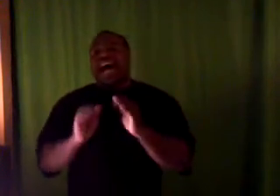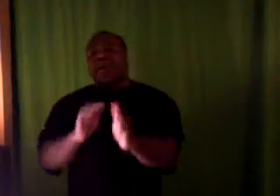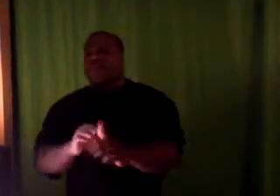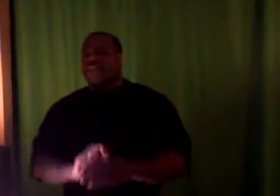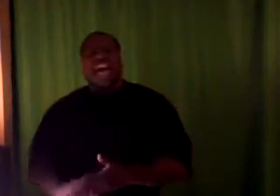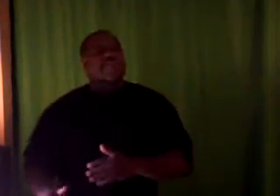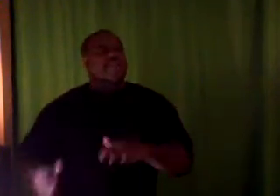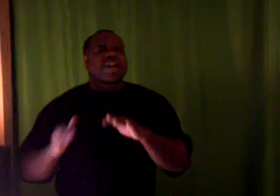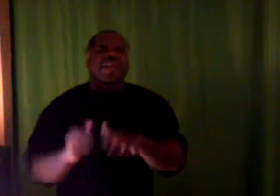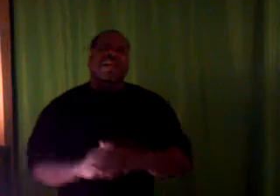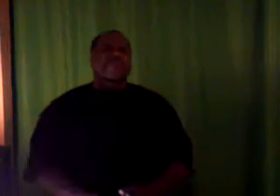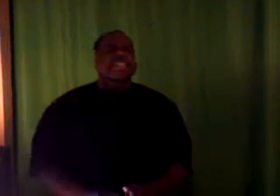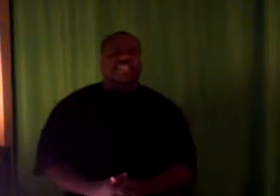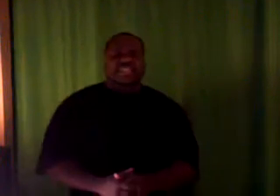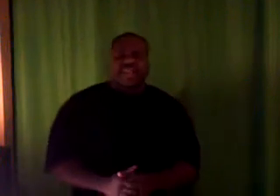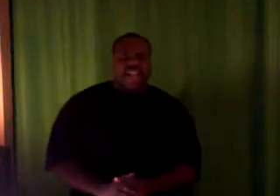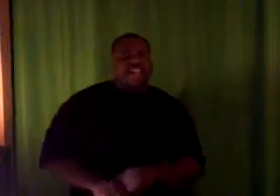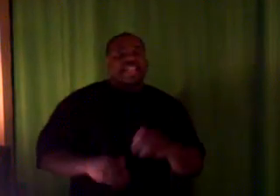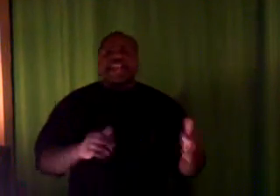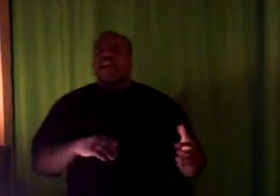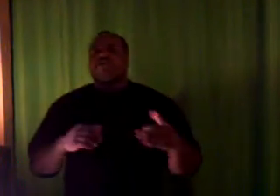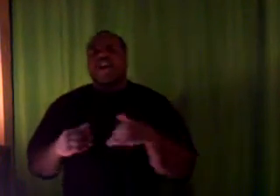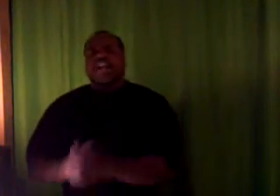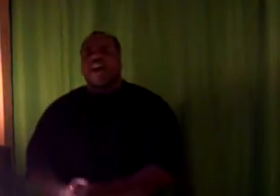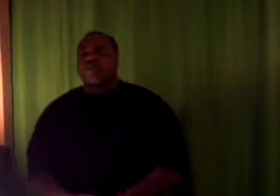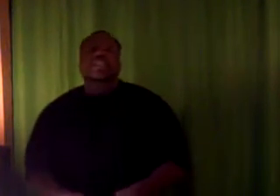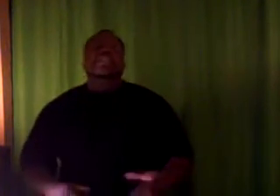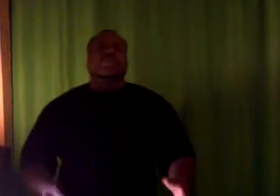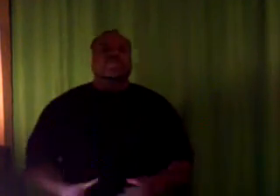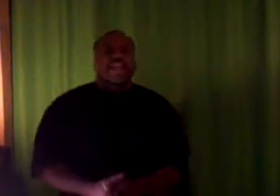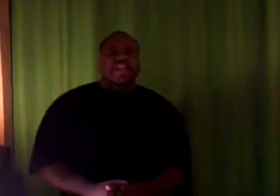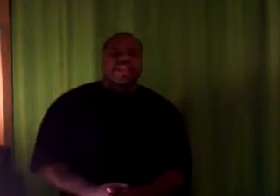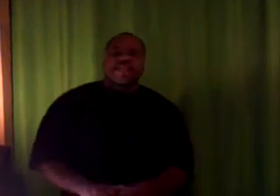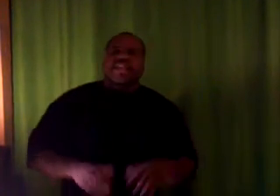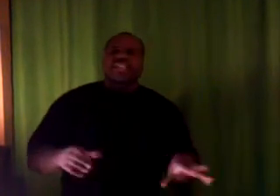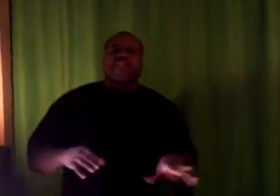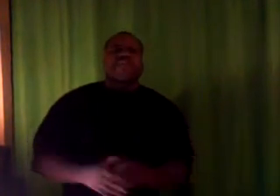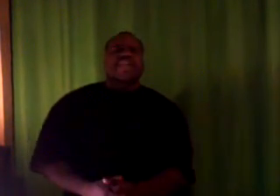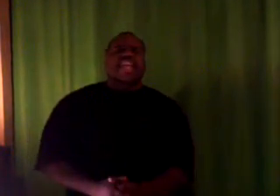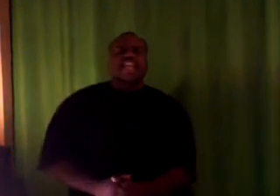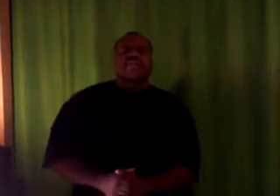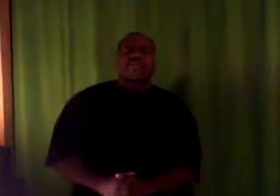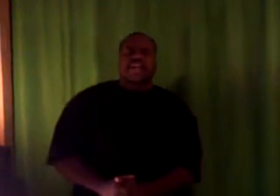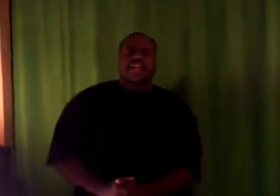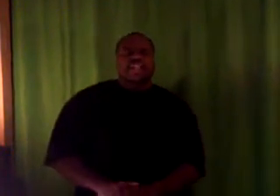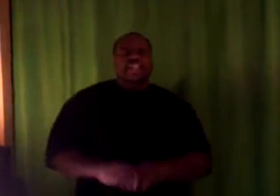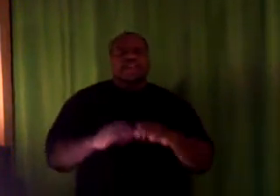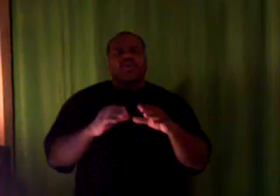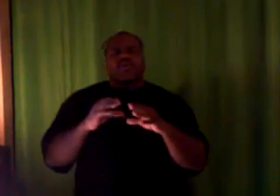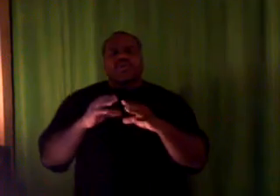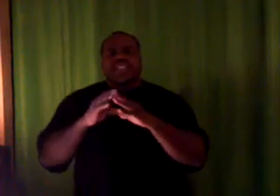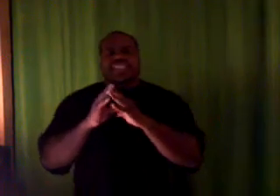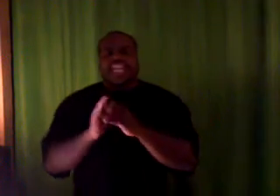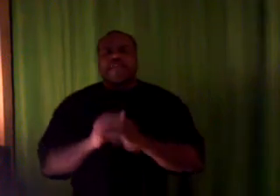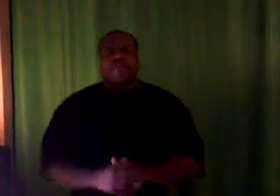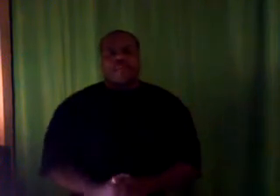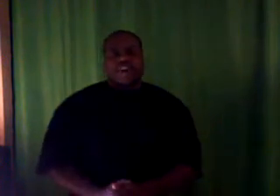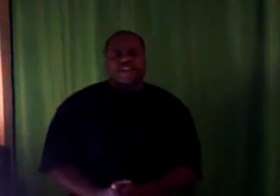not all of them, but a lot of women don't care about themselves now. They go right along with the disrespect because they don't fear they can do better. So let's keep it real.